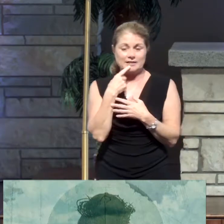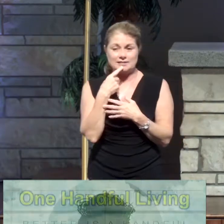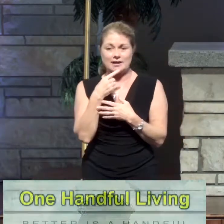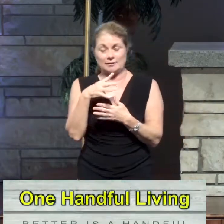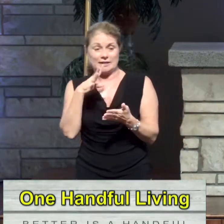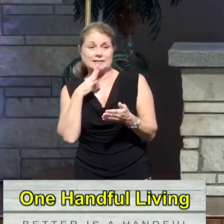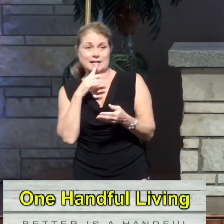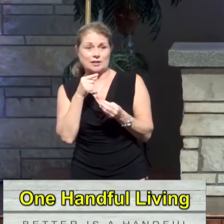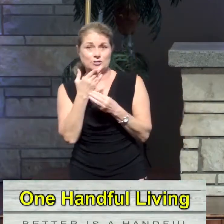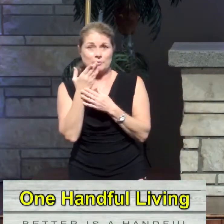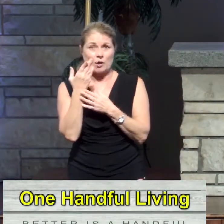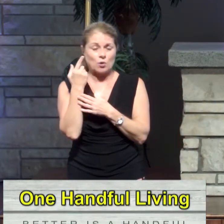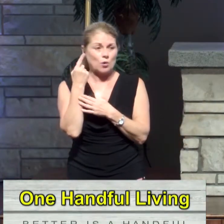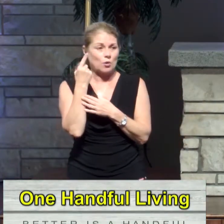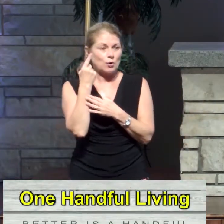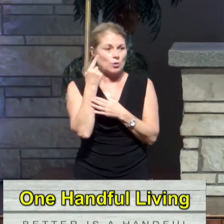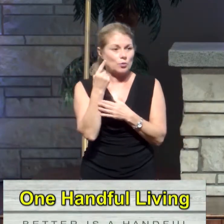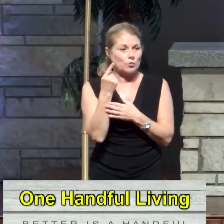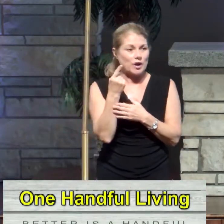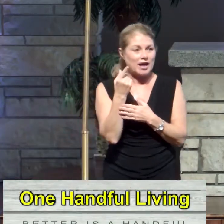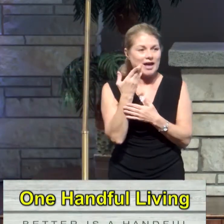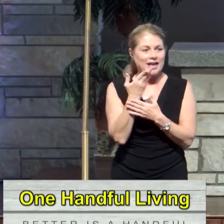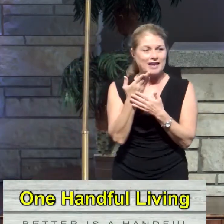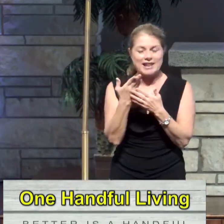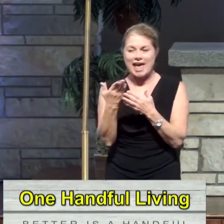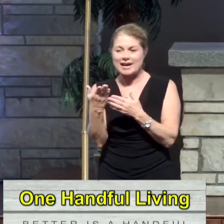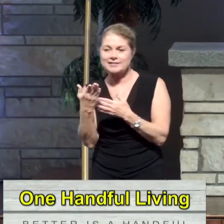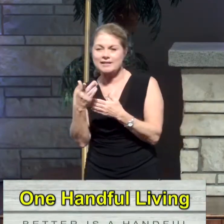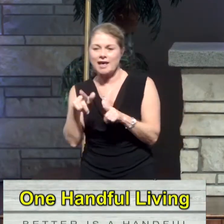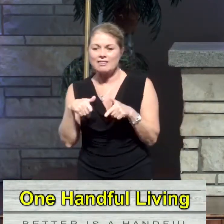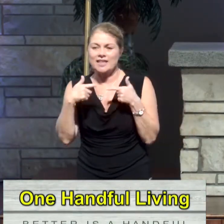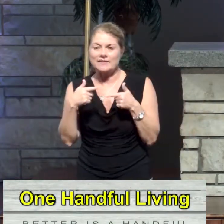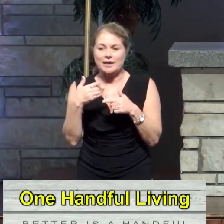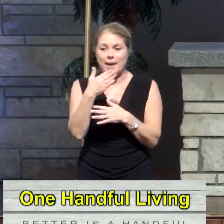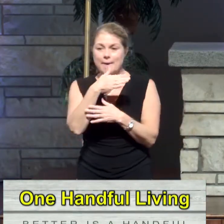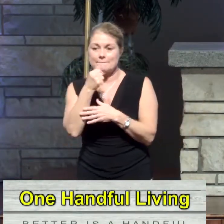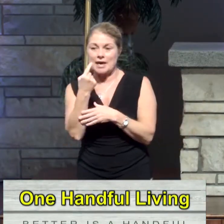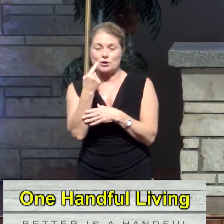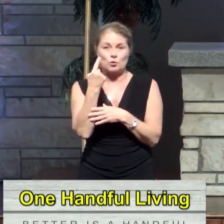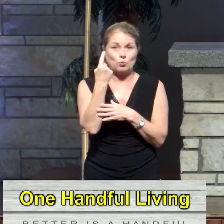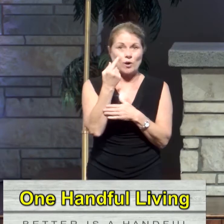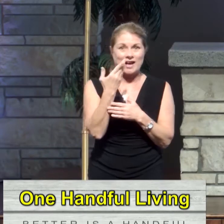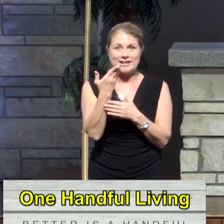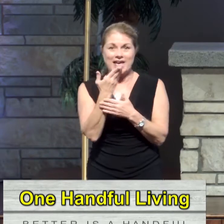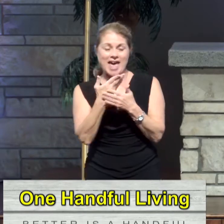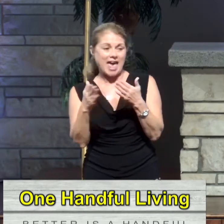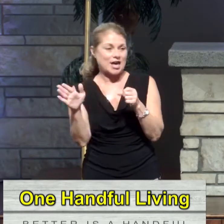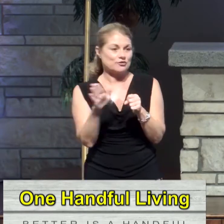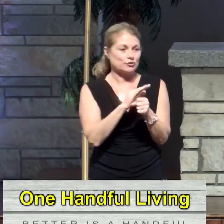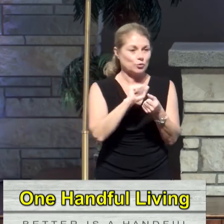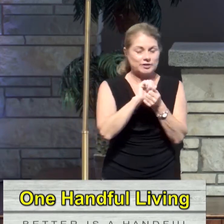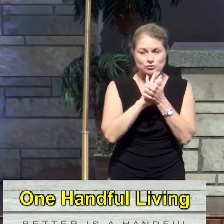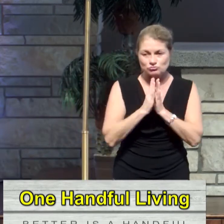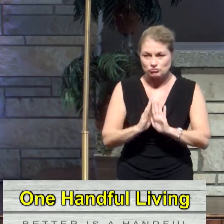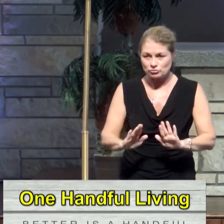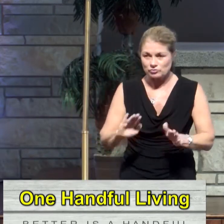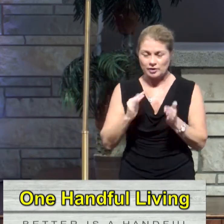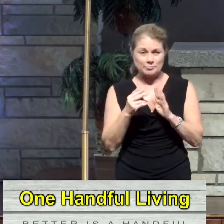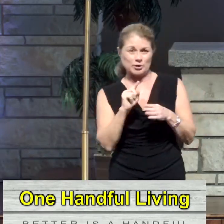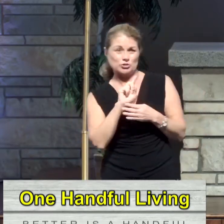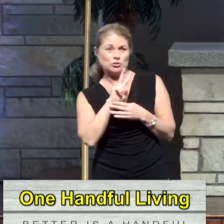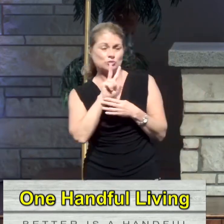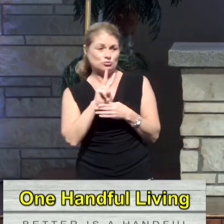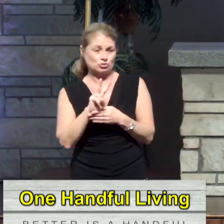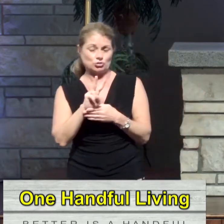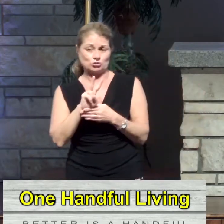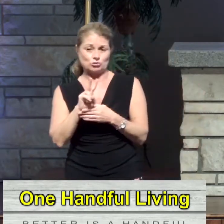to talk to you about one-handed living, right? Because better is one handful with tranquility than two with toil and chasing after the